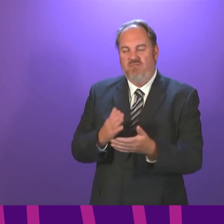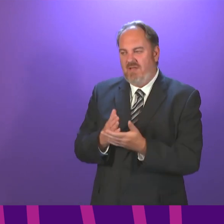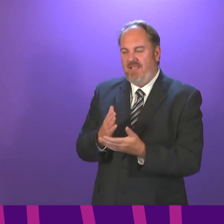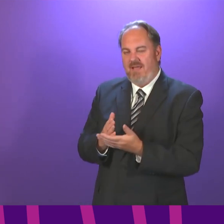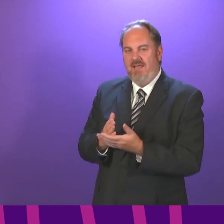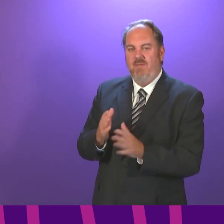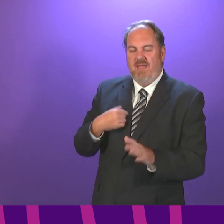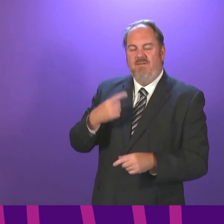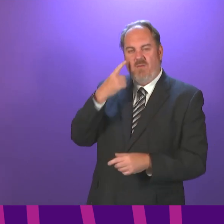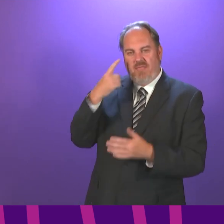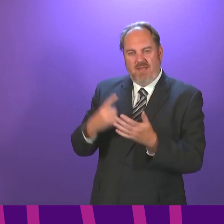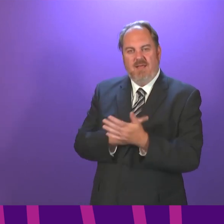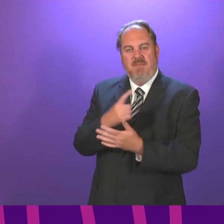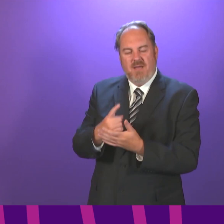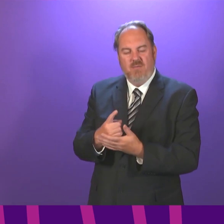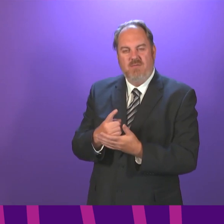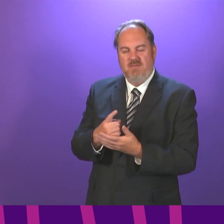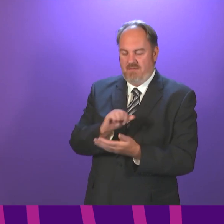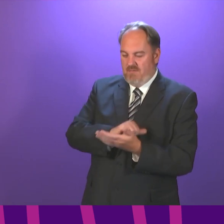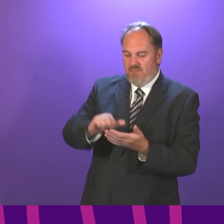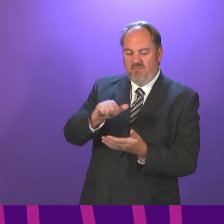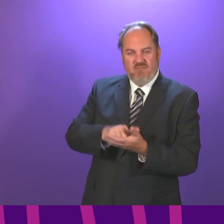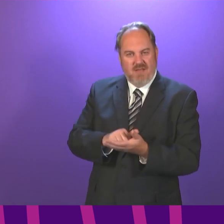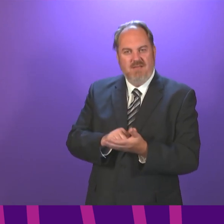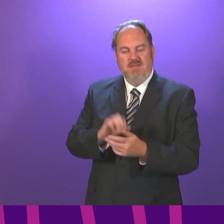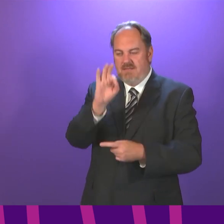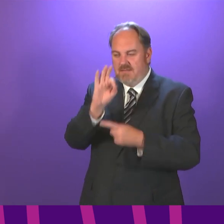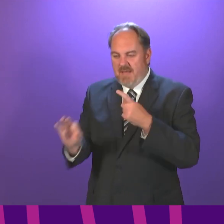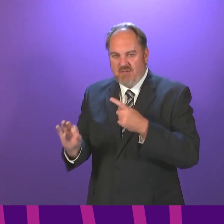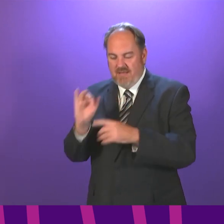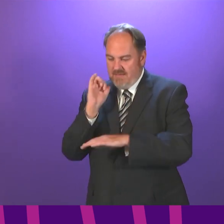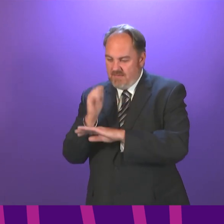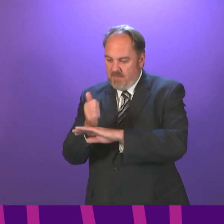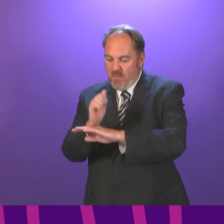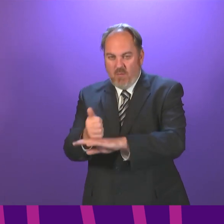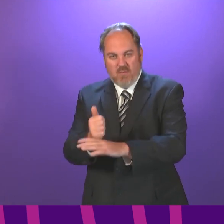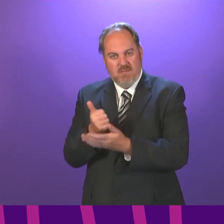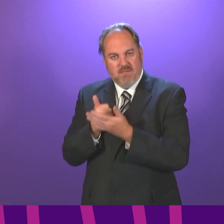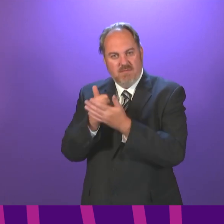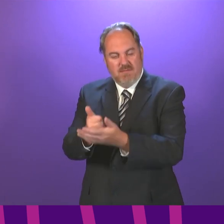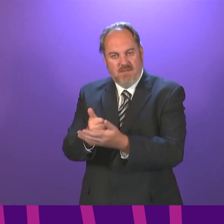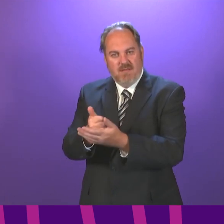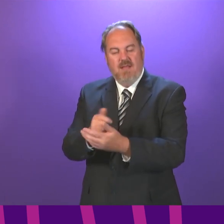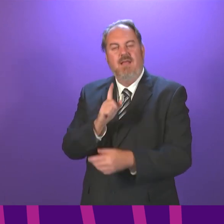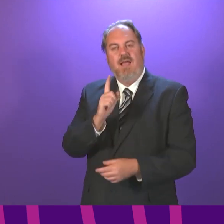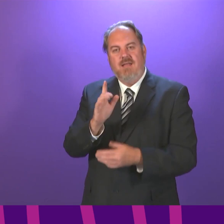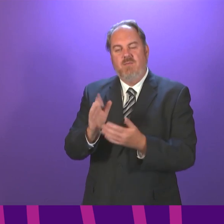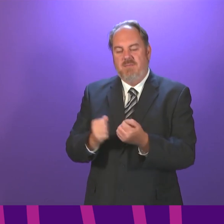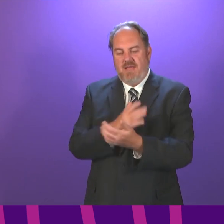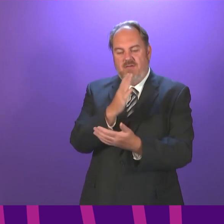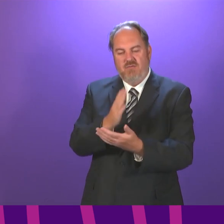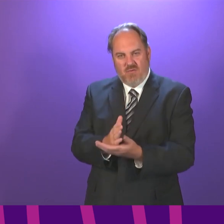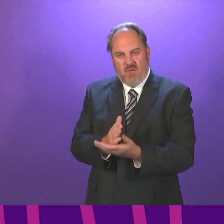reality of provision. I think it is important that we do make sure we have got the right specialist provision in place, but we build that on the basis of the best